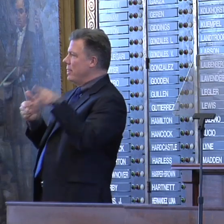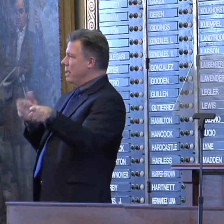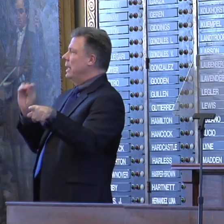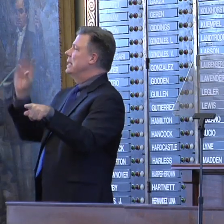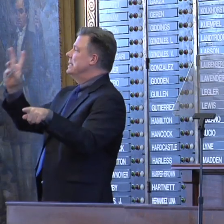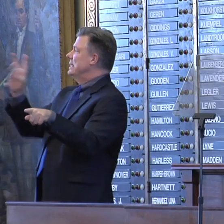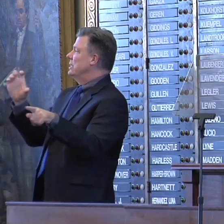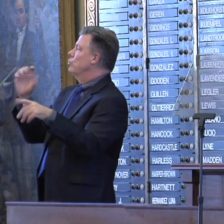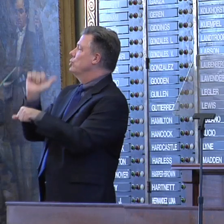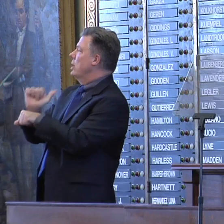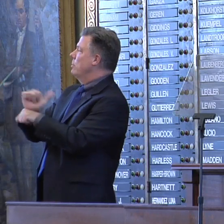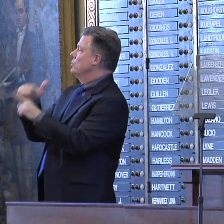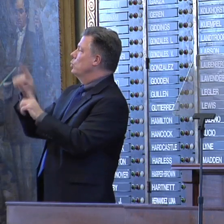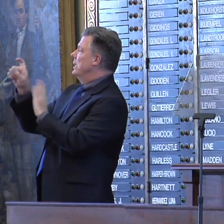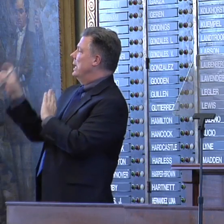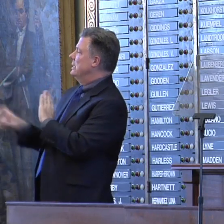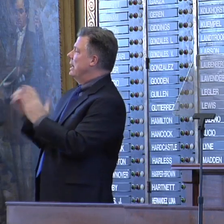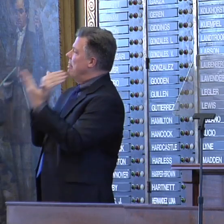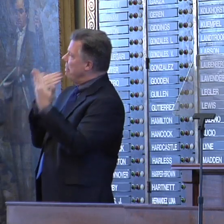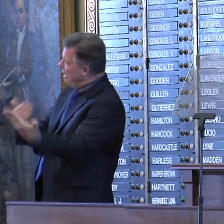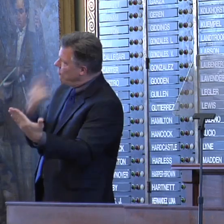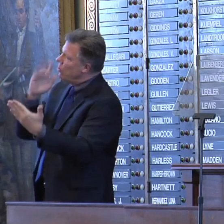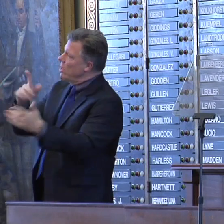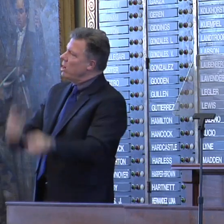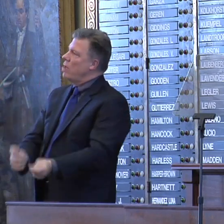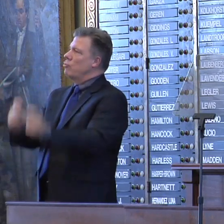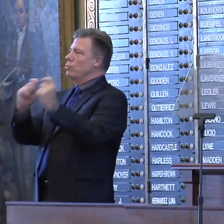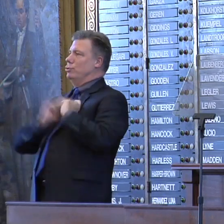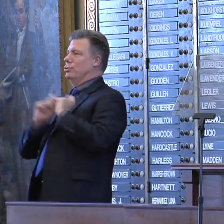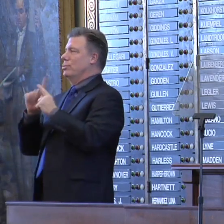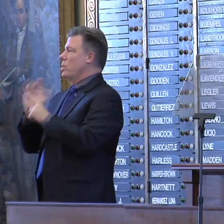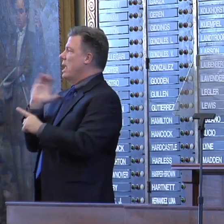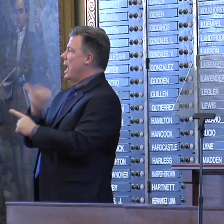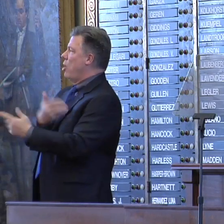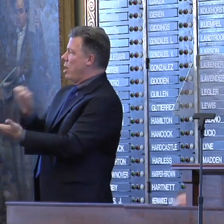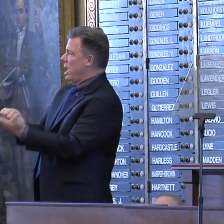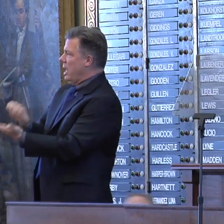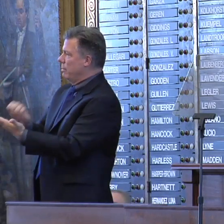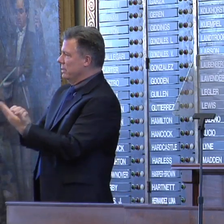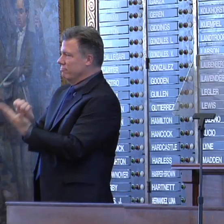them for their contribution to our economy. Where are our friends from LegalZoom? Right over here.